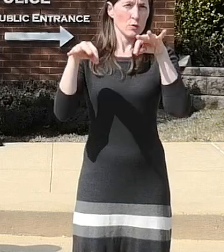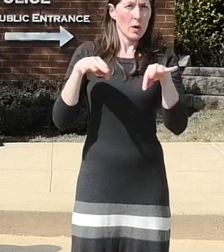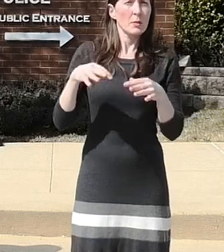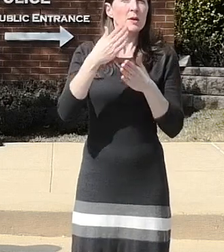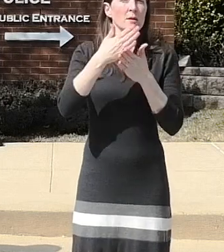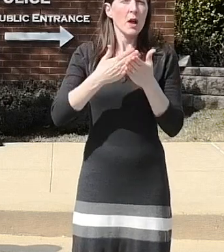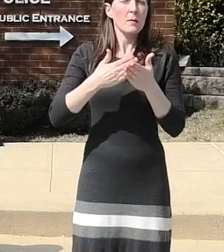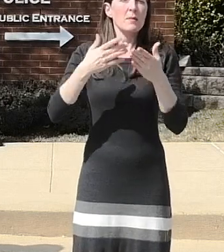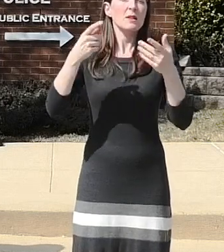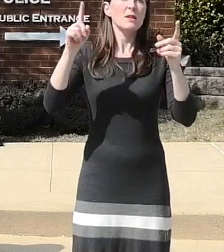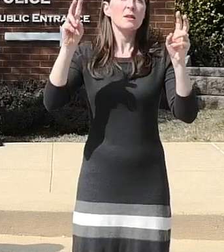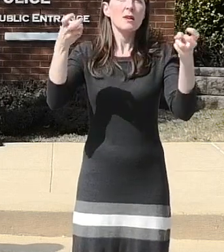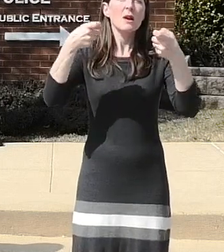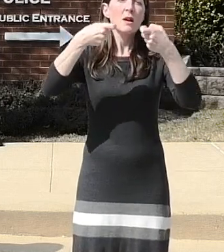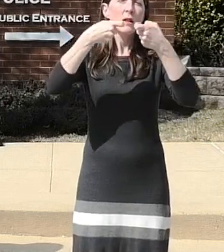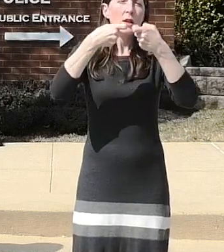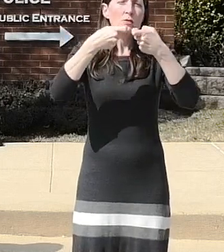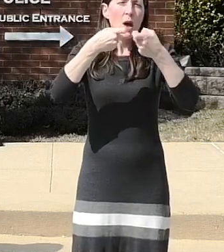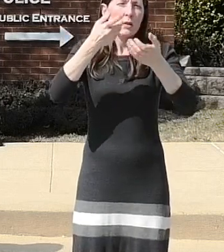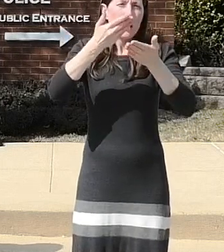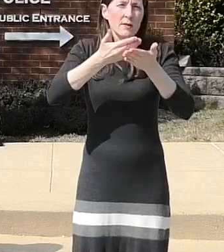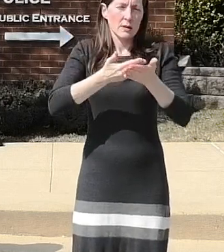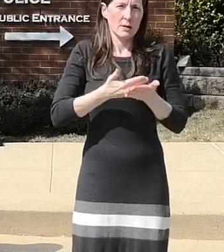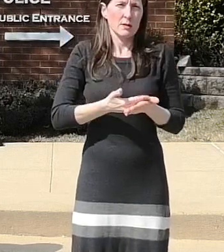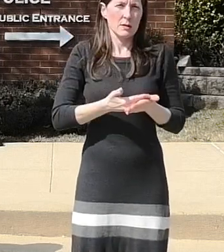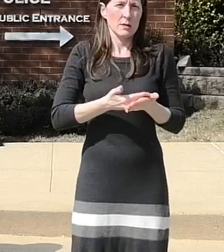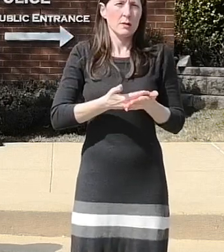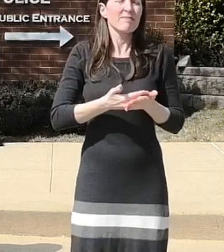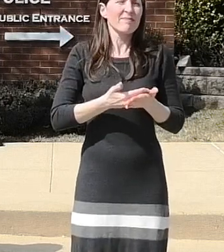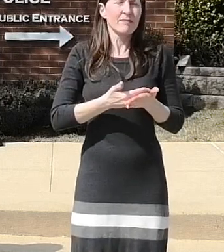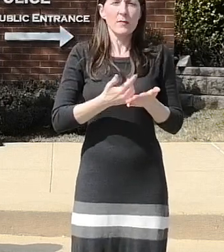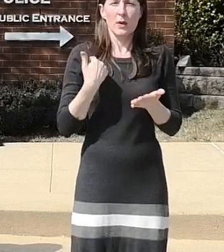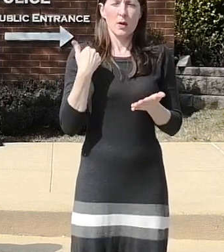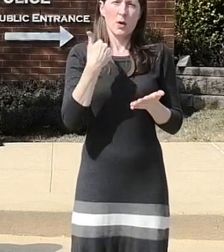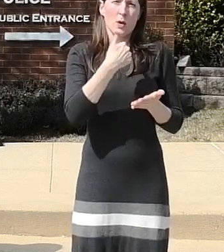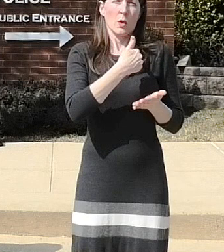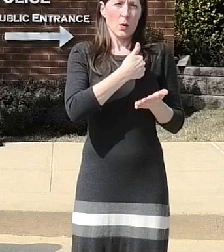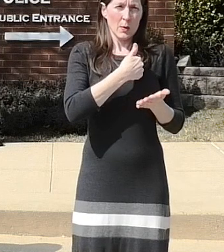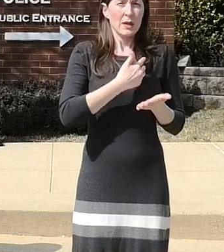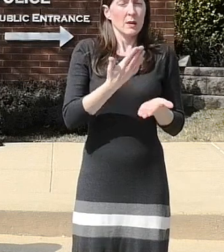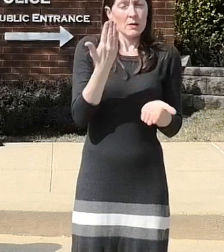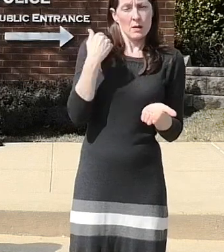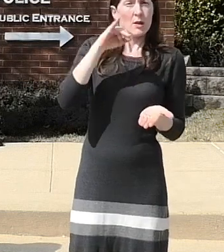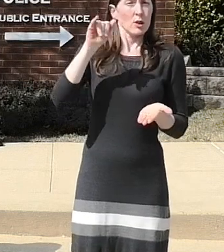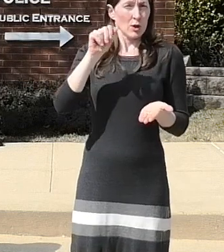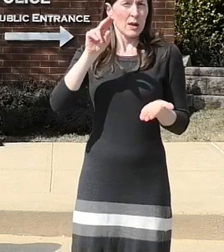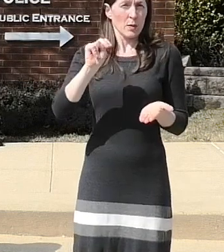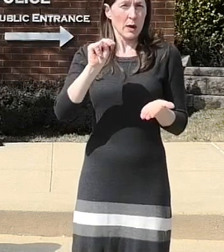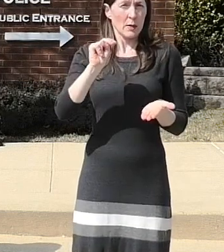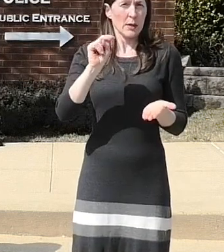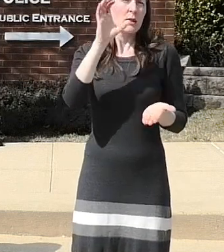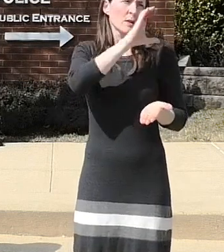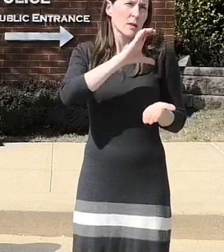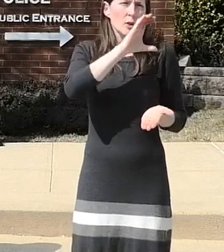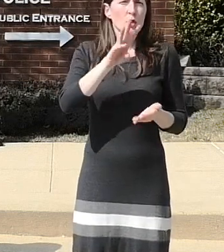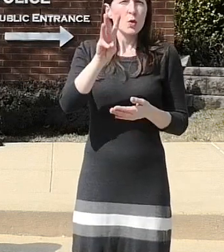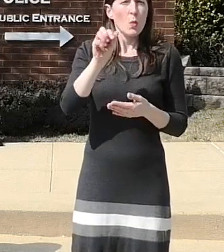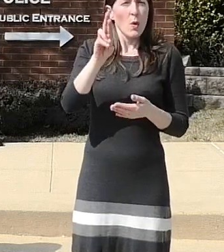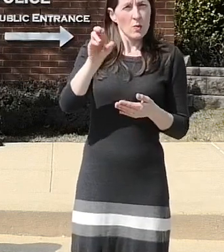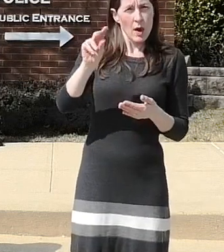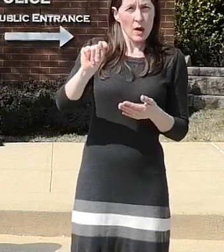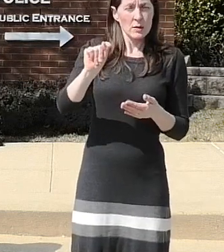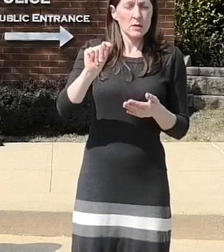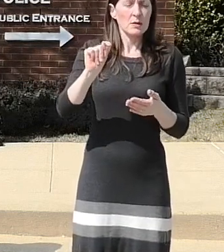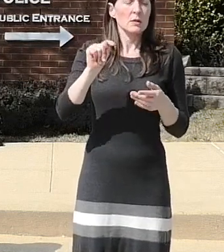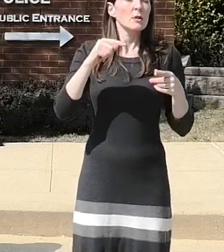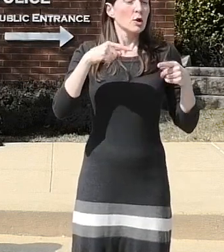evidence that we had again we served a search warrant at the suspect's home in early january and during that search we